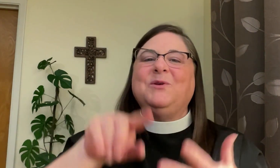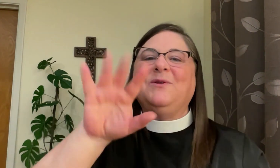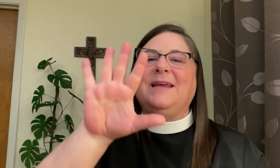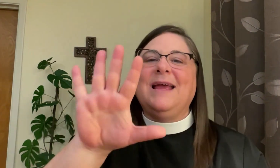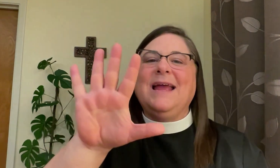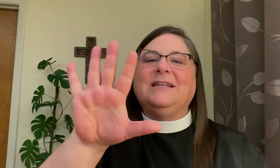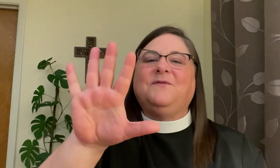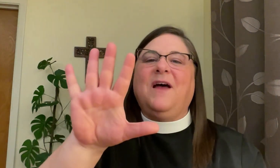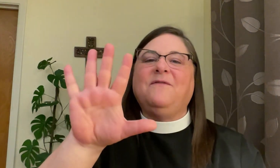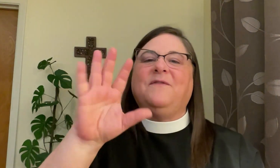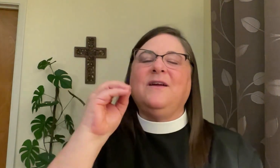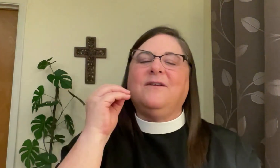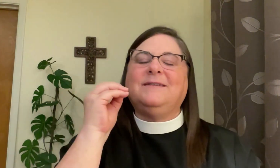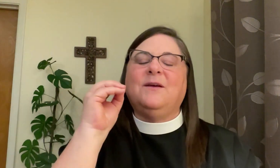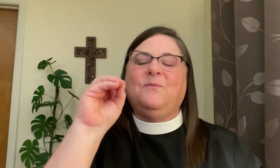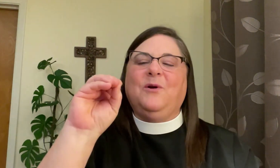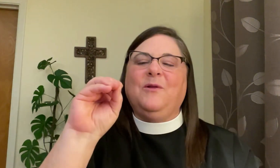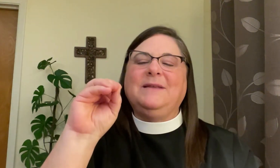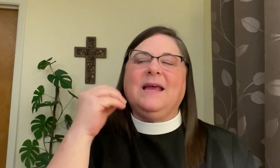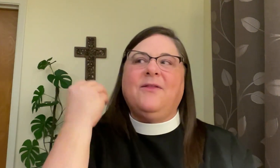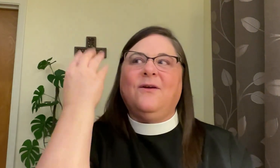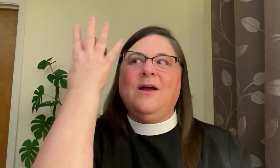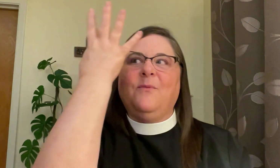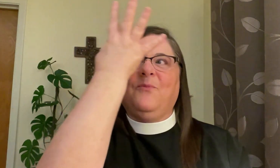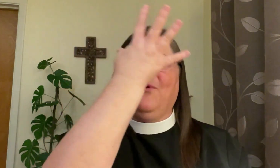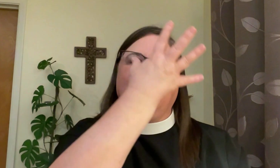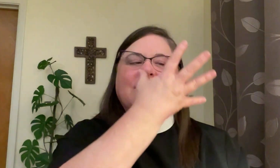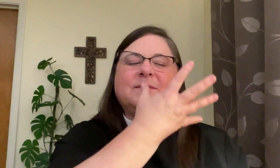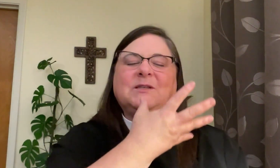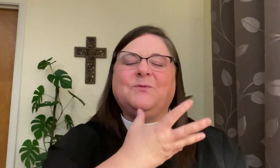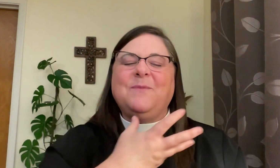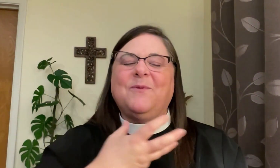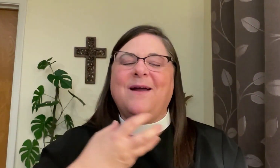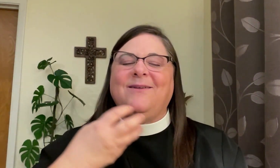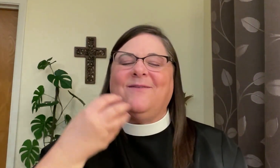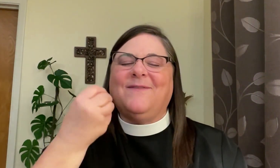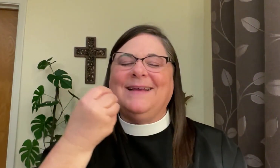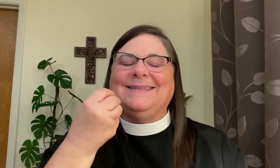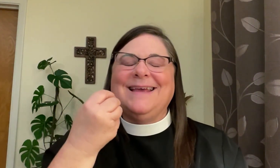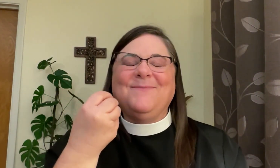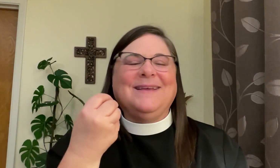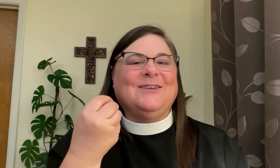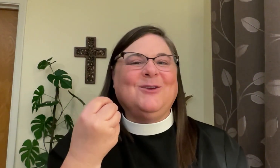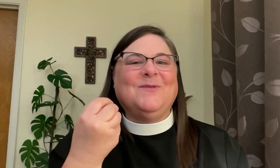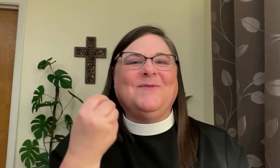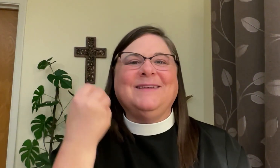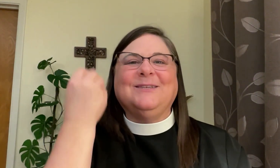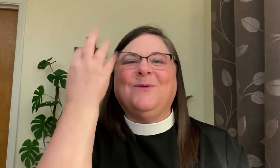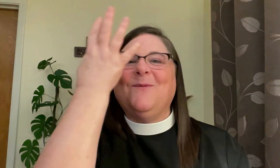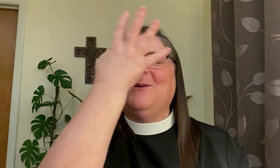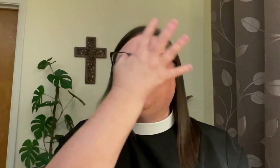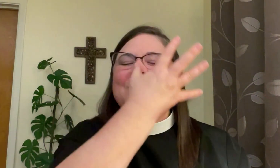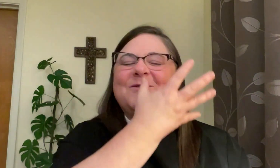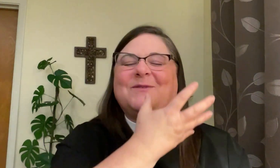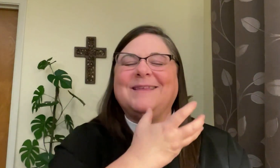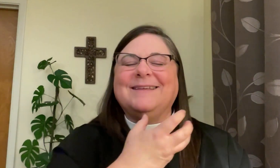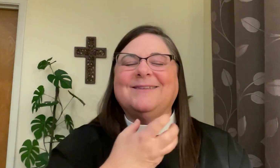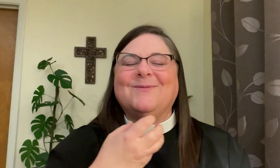beauty. It's five fingers. Pull them together. Bring them. Sweep around your face because a human face is one of the most beautiful things in the